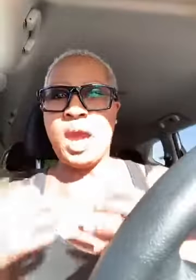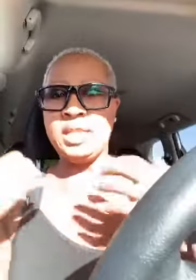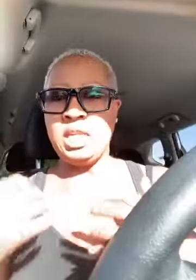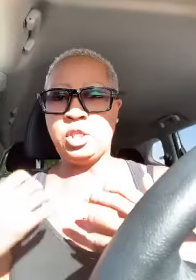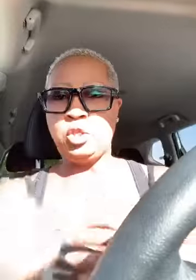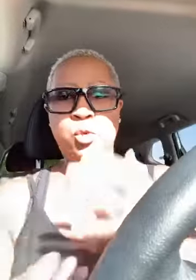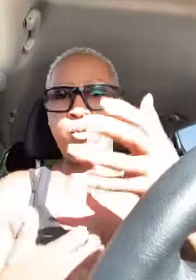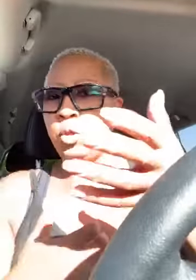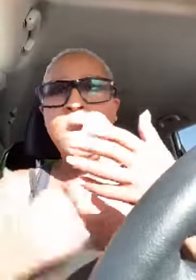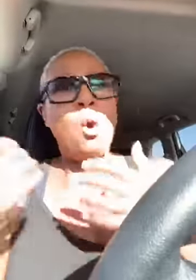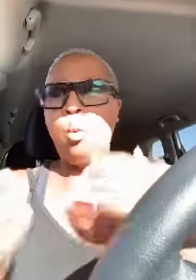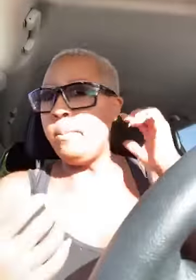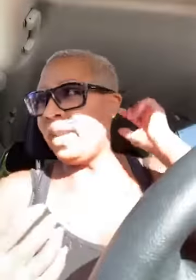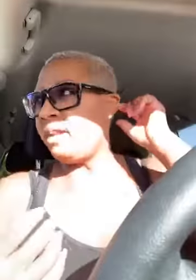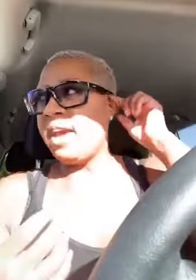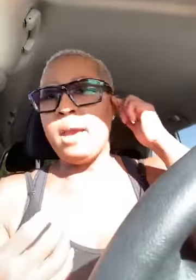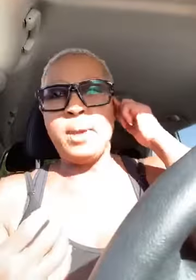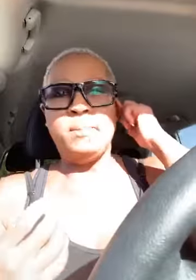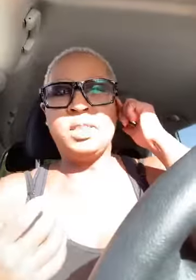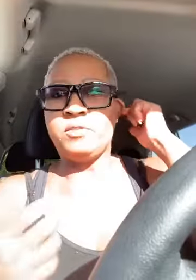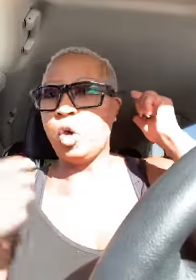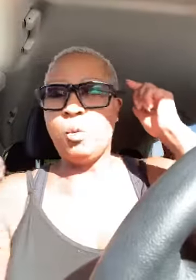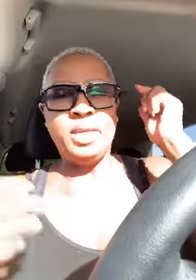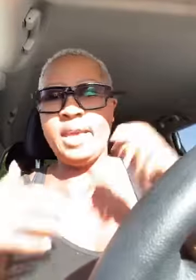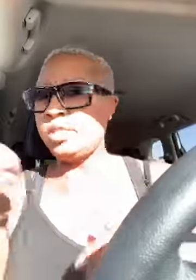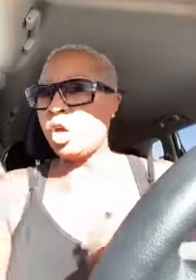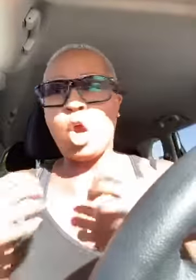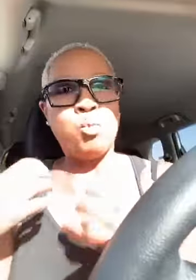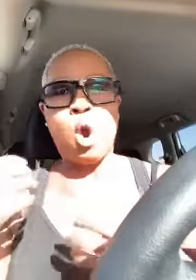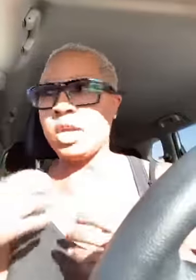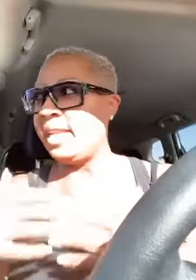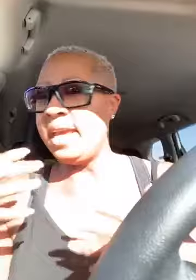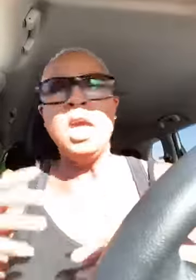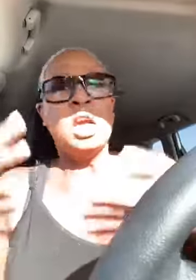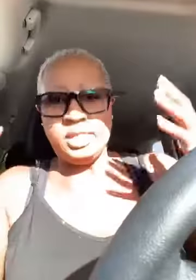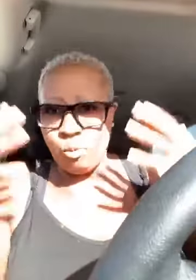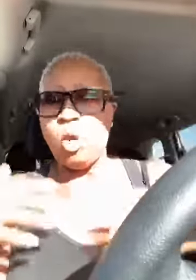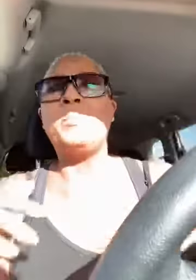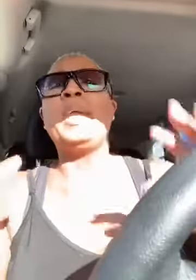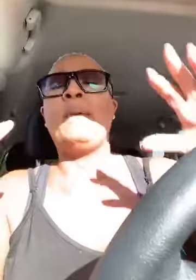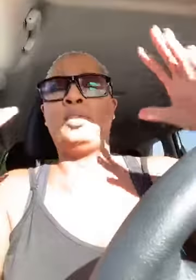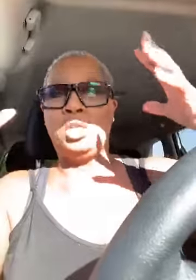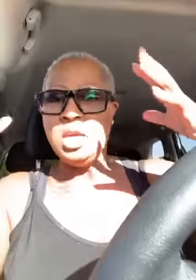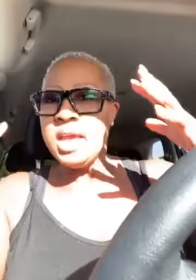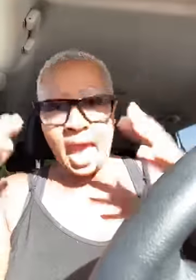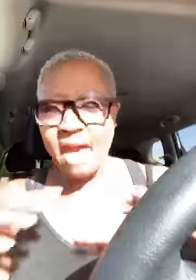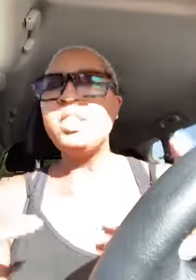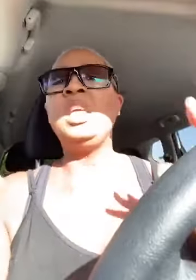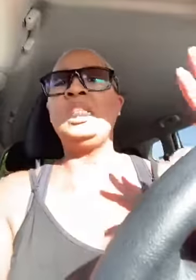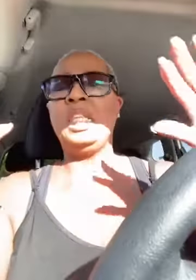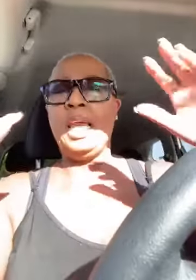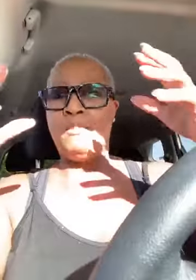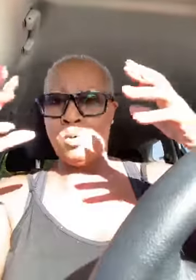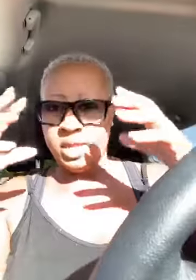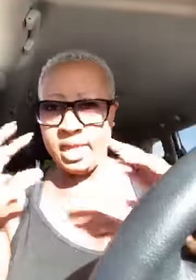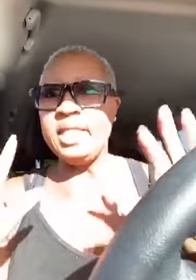i need to do women that have had babies have told me they start walking they because they want to be able to have an easy labor and then